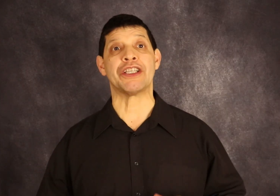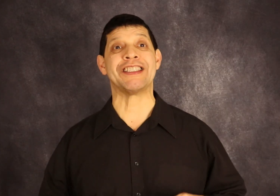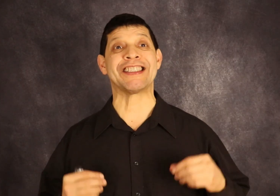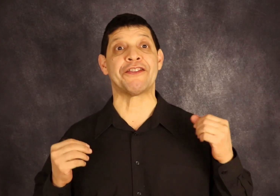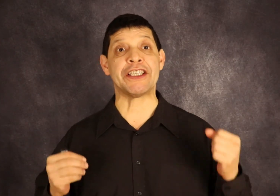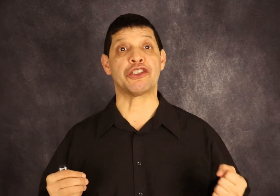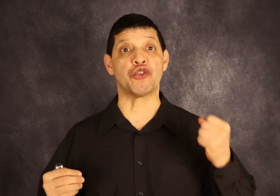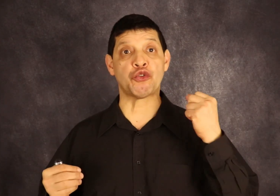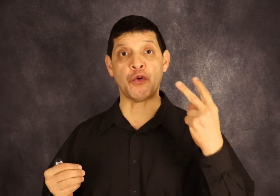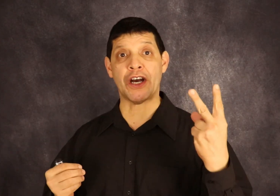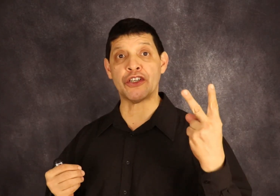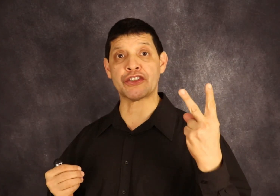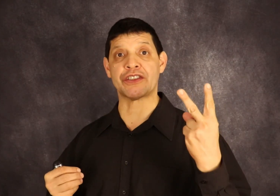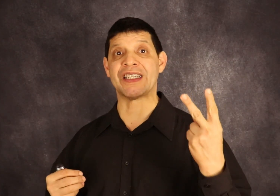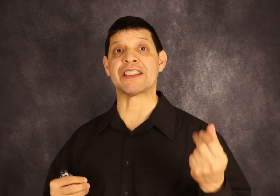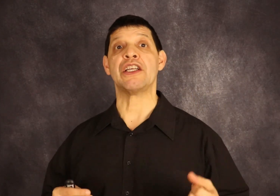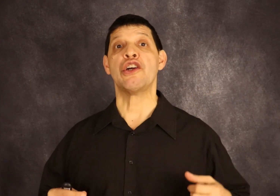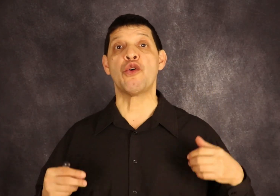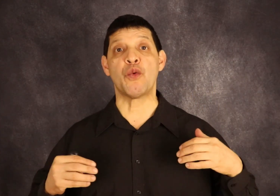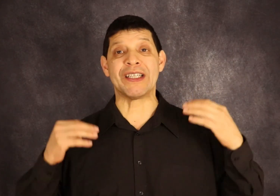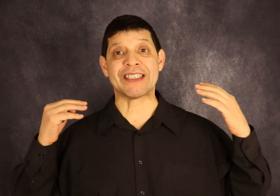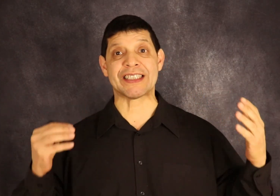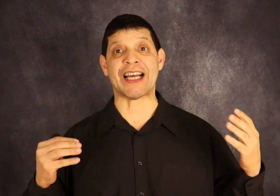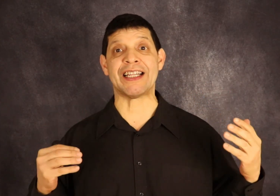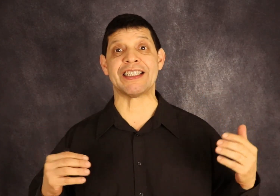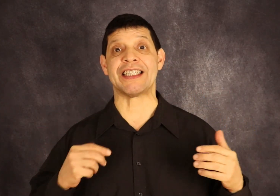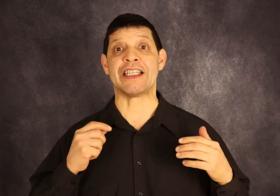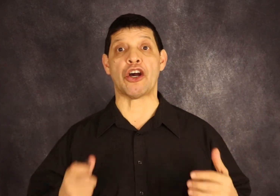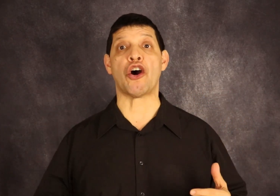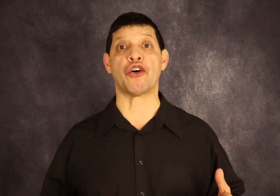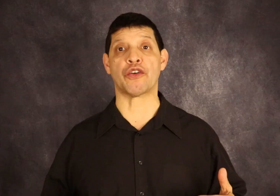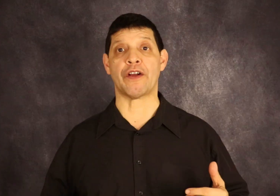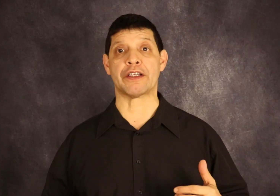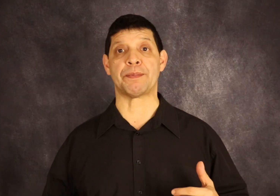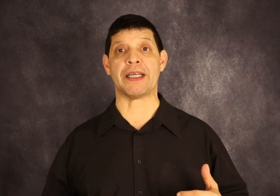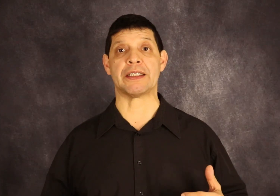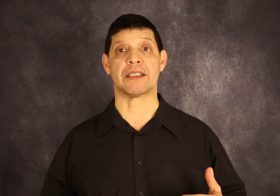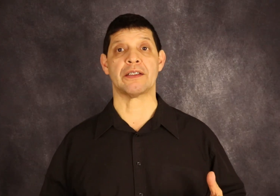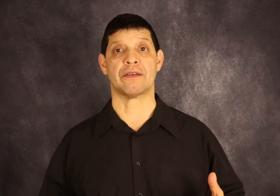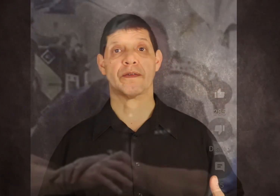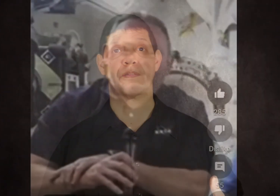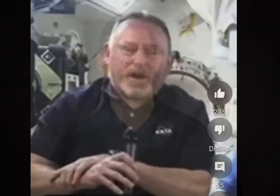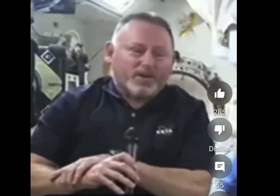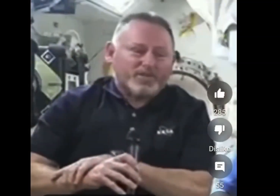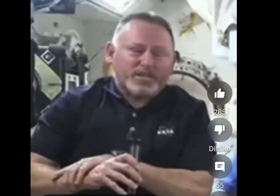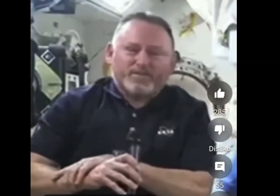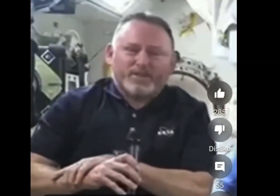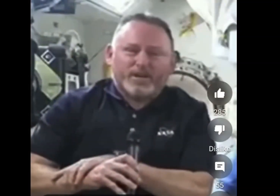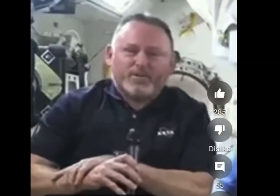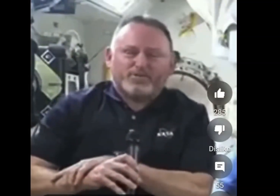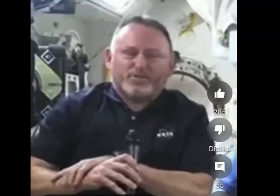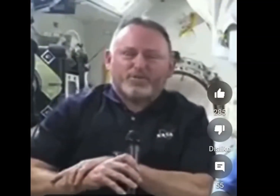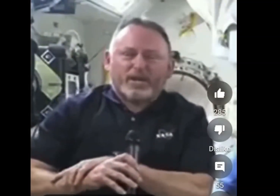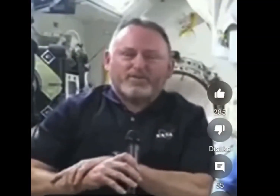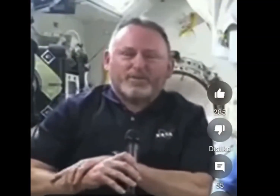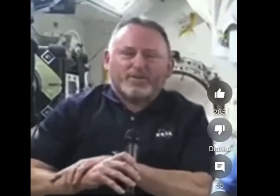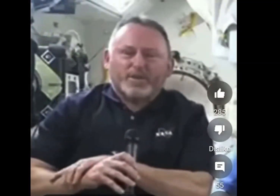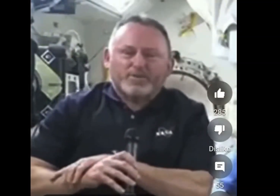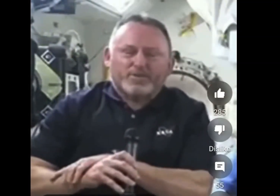just rescued two astronauts who were stranded in outer space. All of us have the utmost respect for Mr.